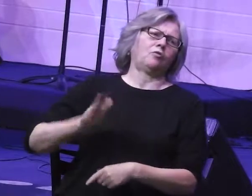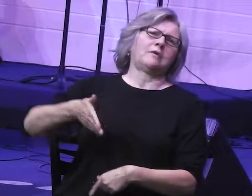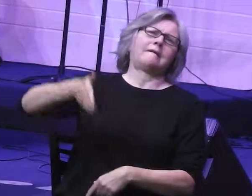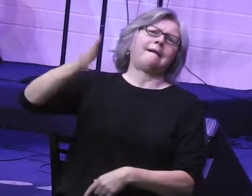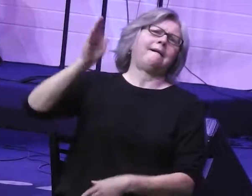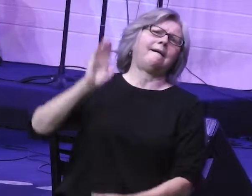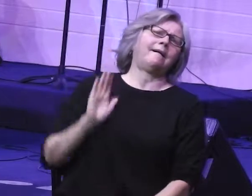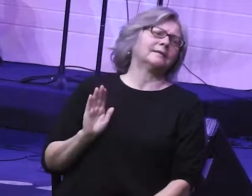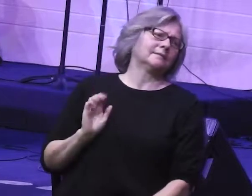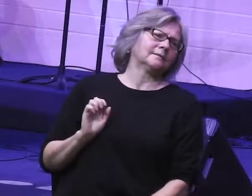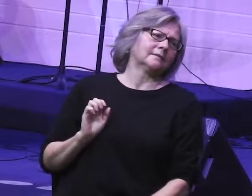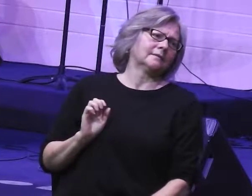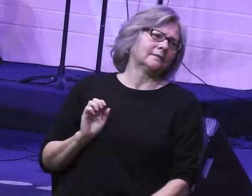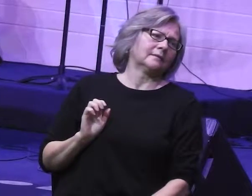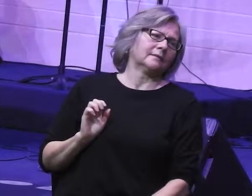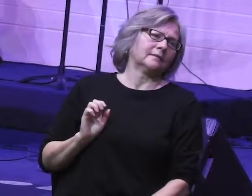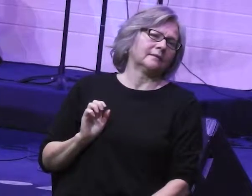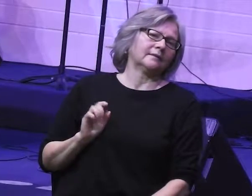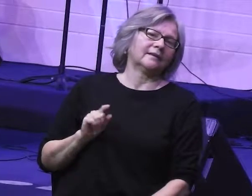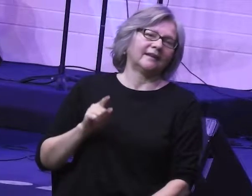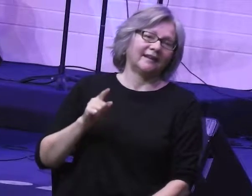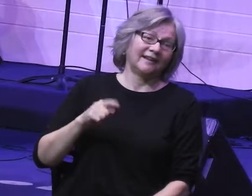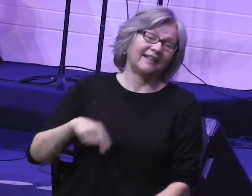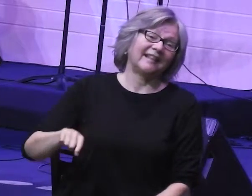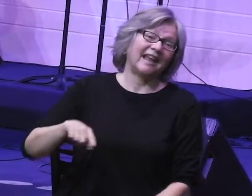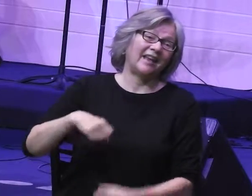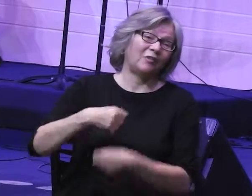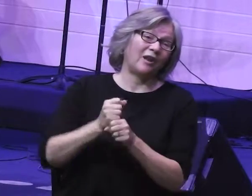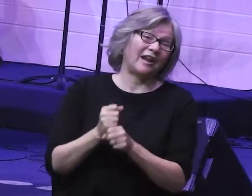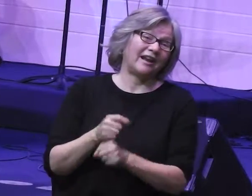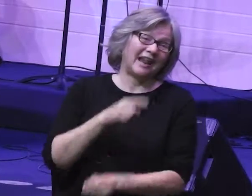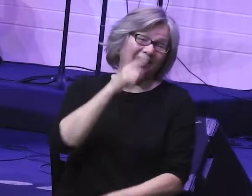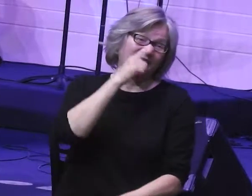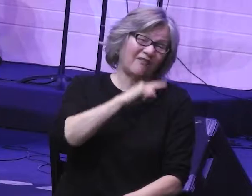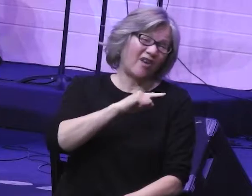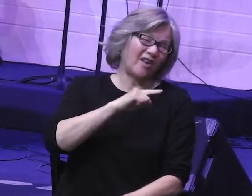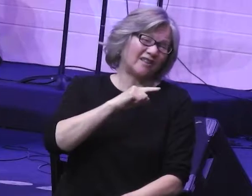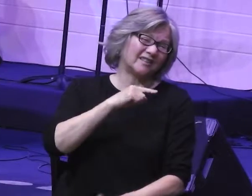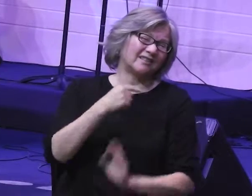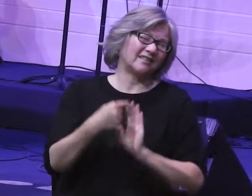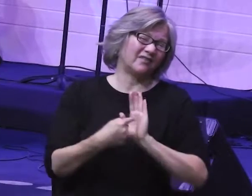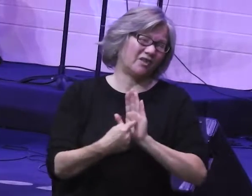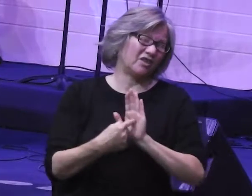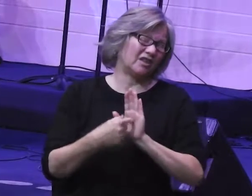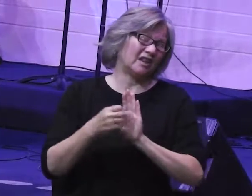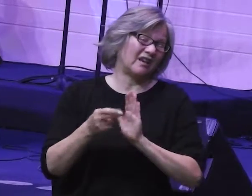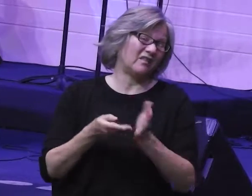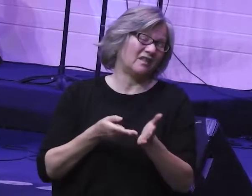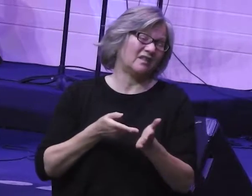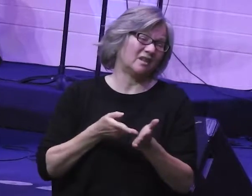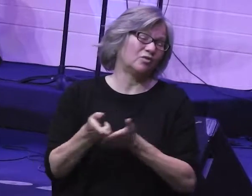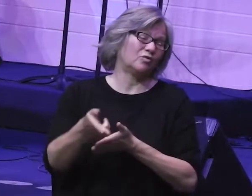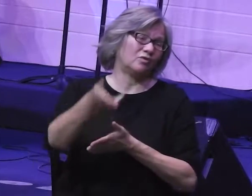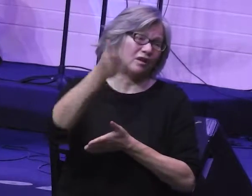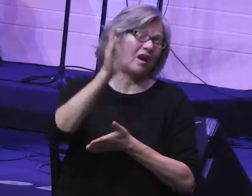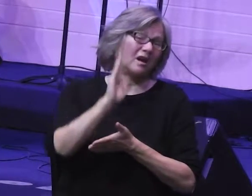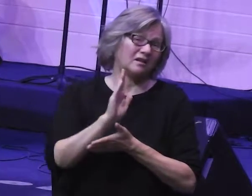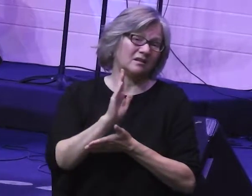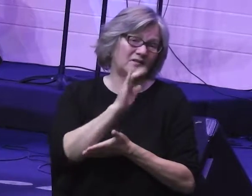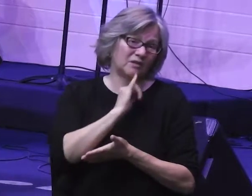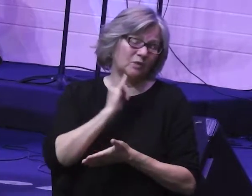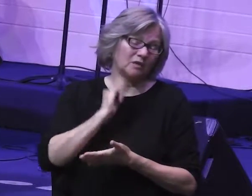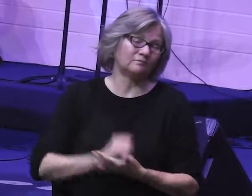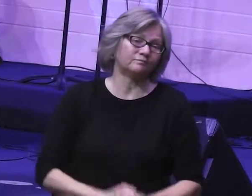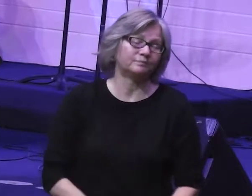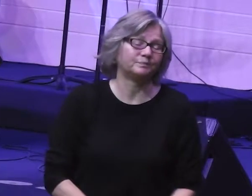Israel. They've essentially created a false version of the true God, the